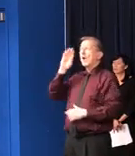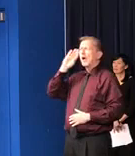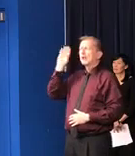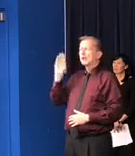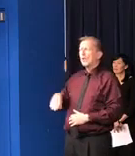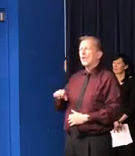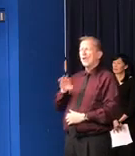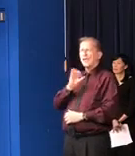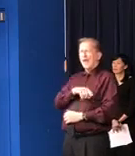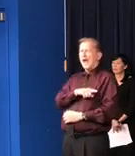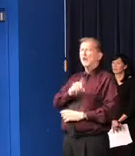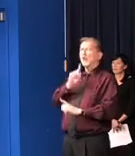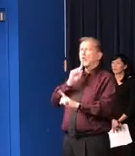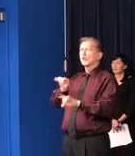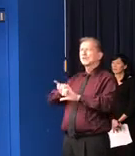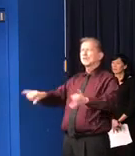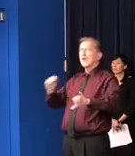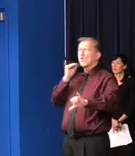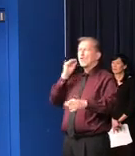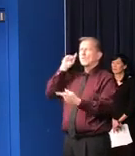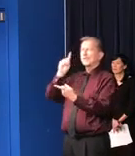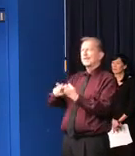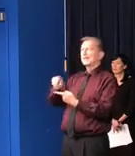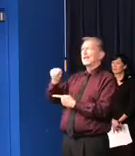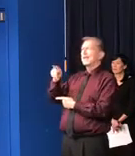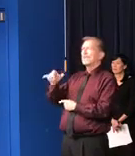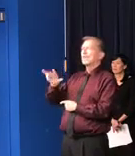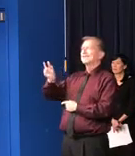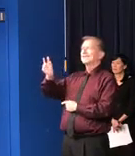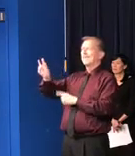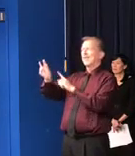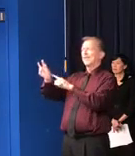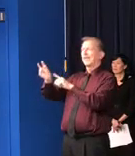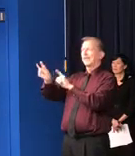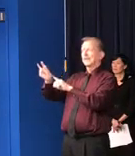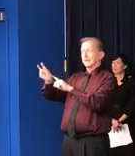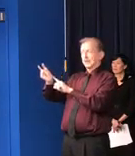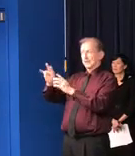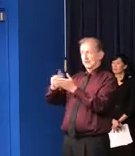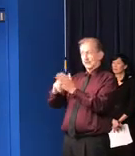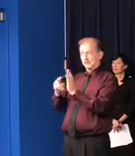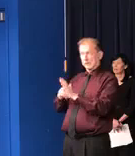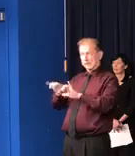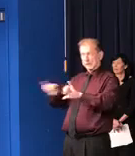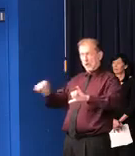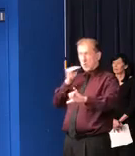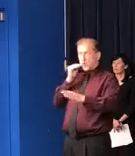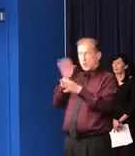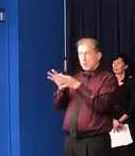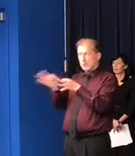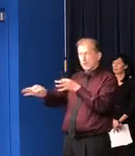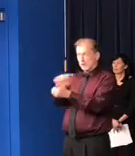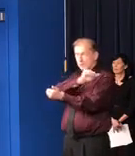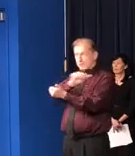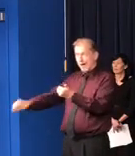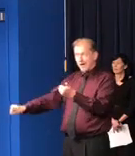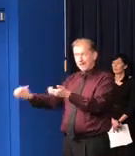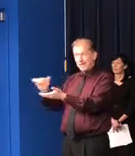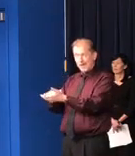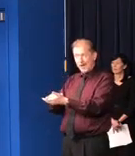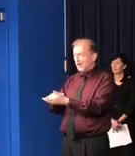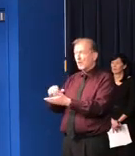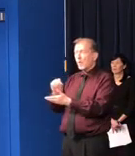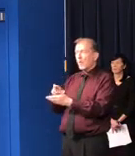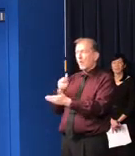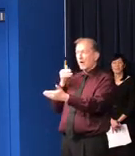until April 7th at this point. Yes. But has there been any discussion or talk about extending the official stay at home